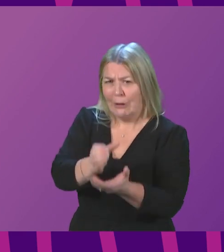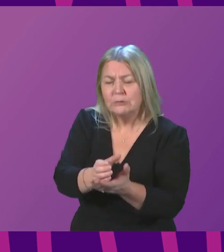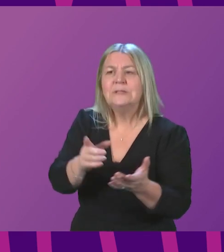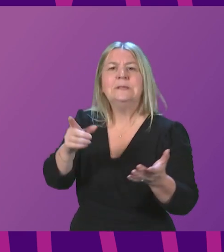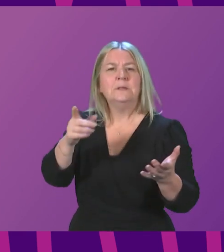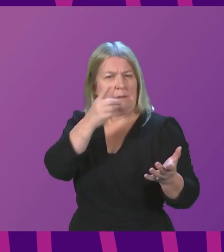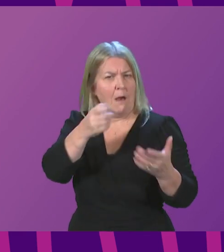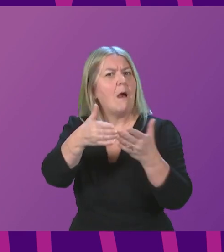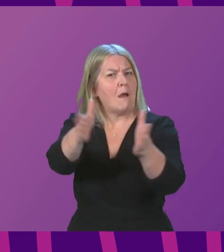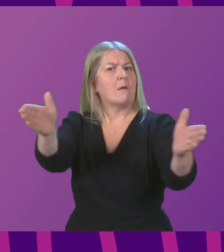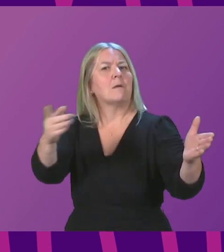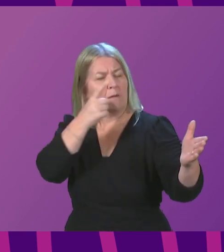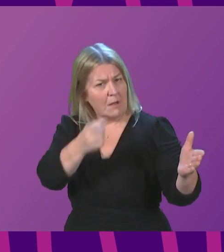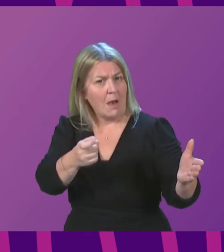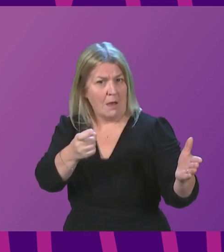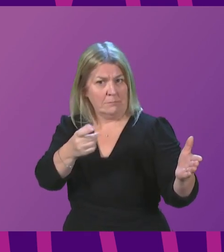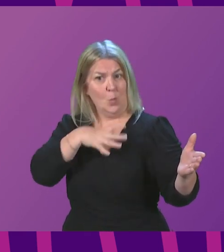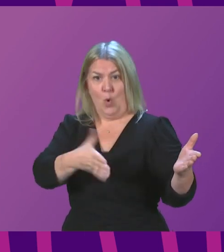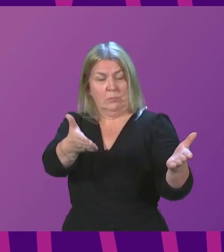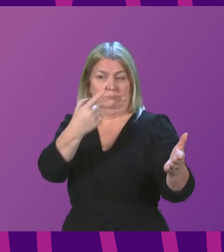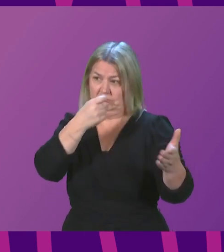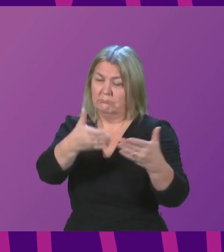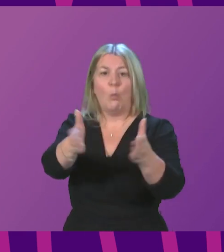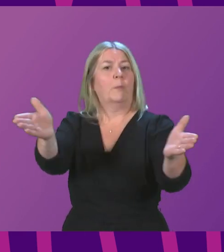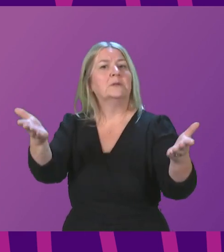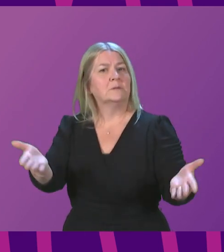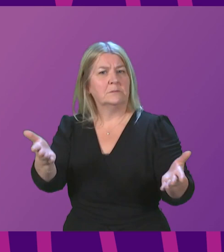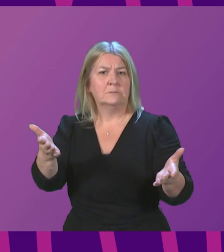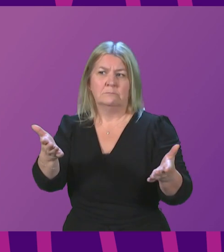is what they wish to do in order to provide the range of